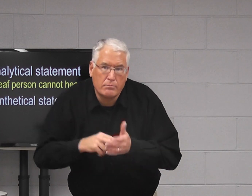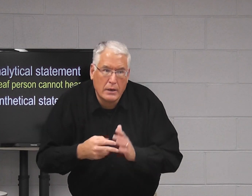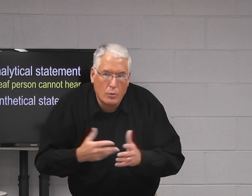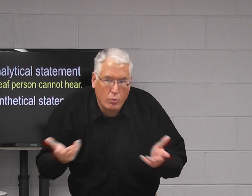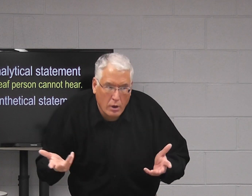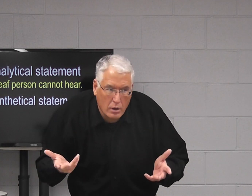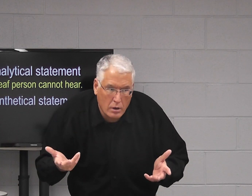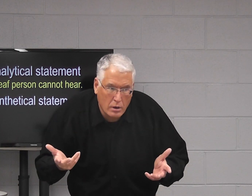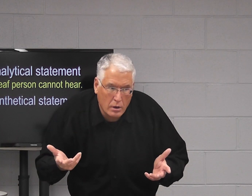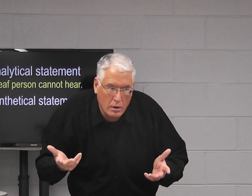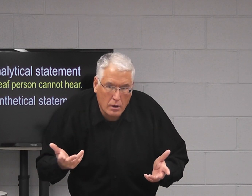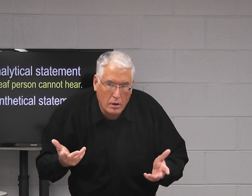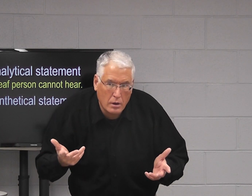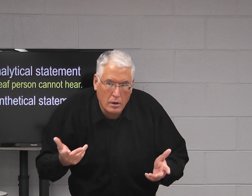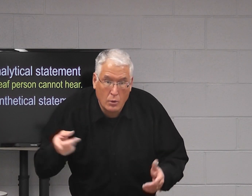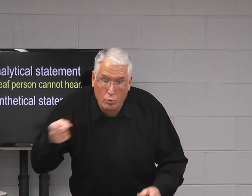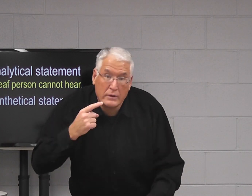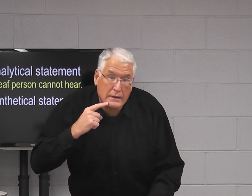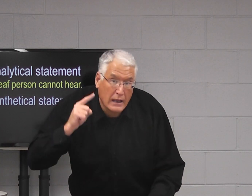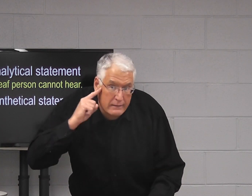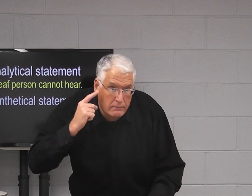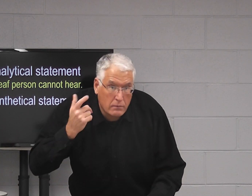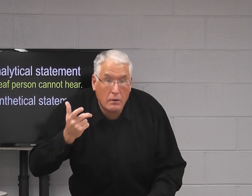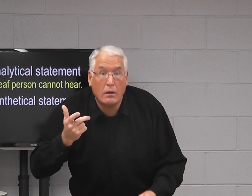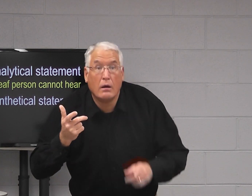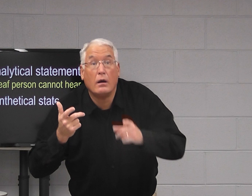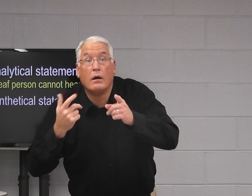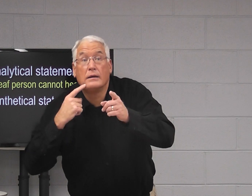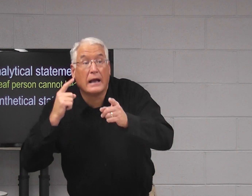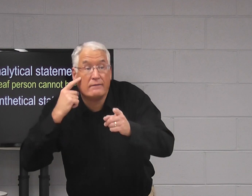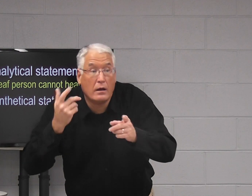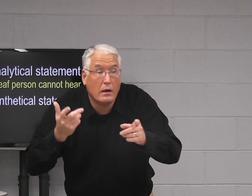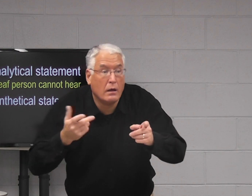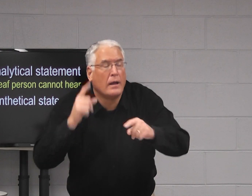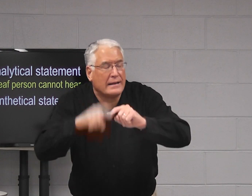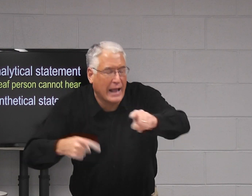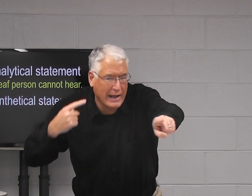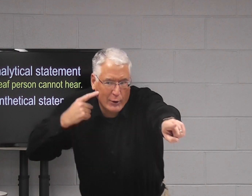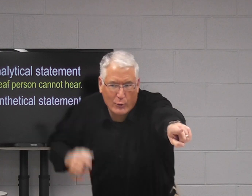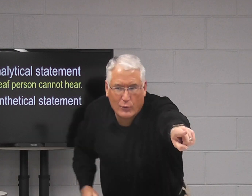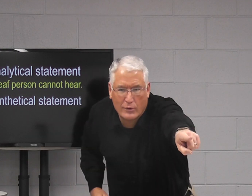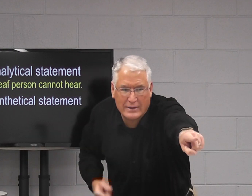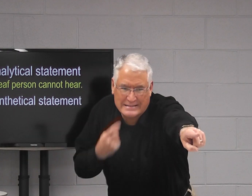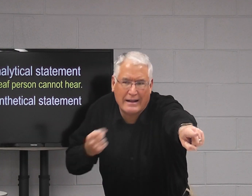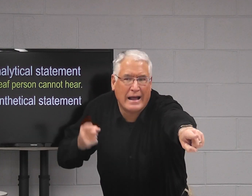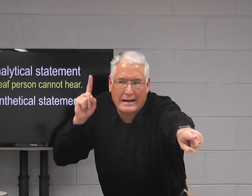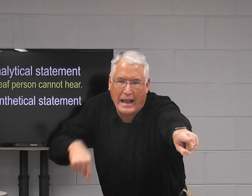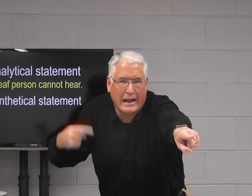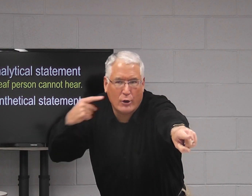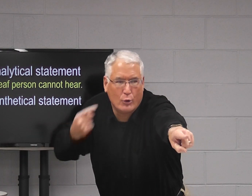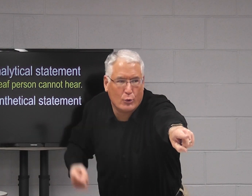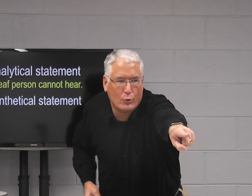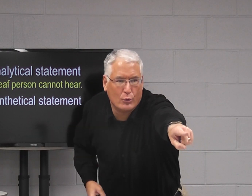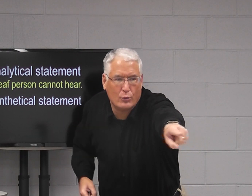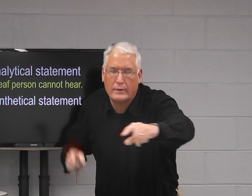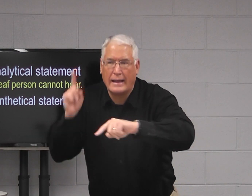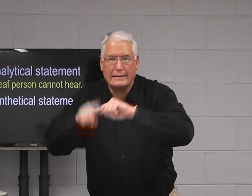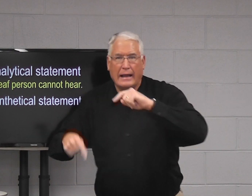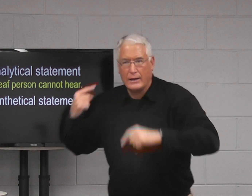But what does it mean? You're deaf you can't hear. Right? Deaf means you